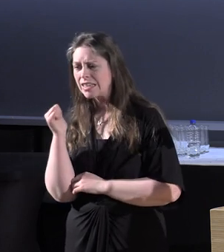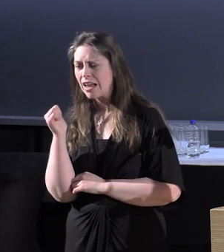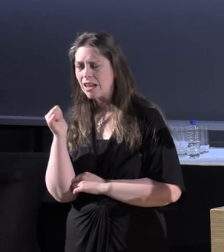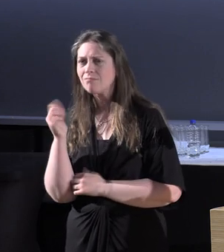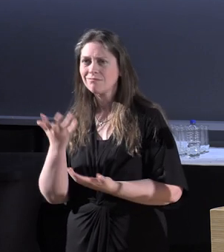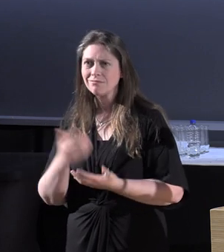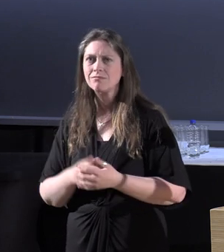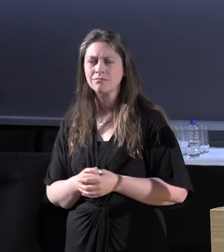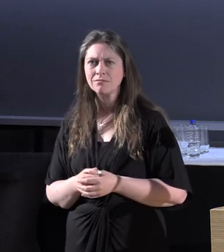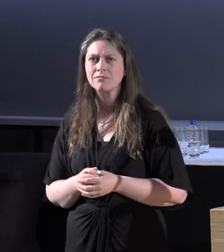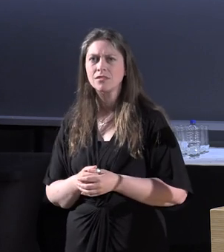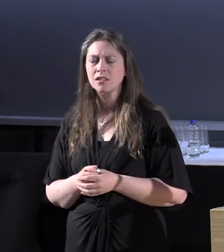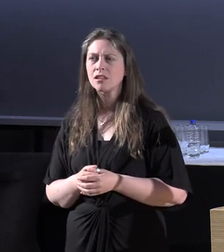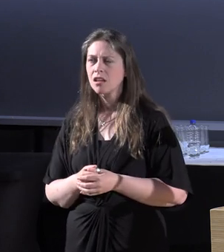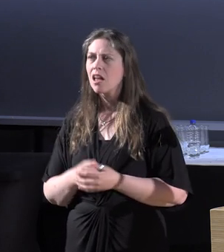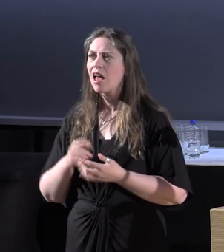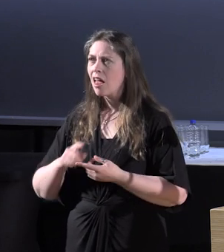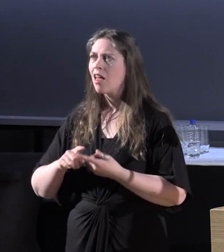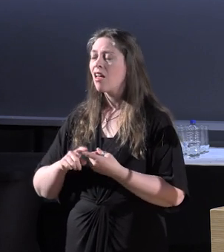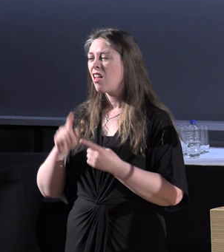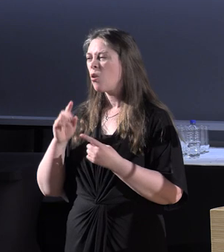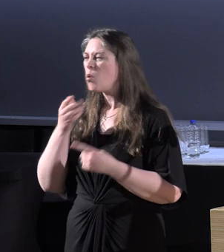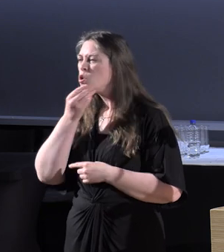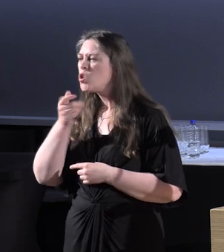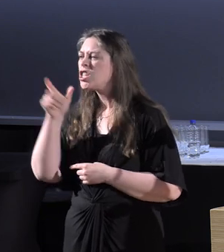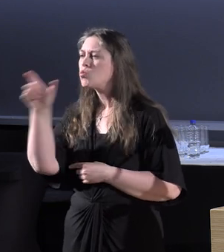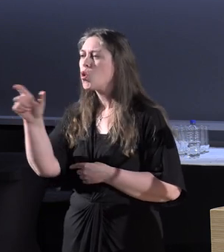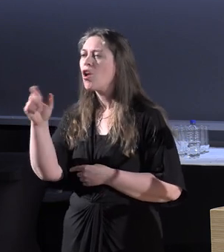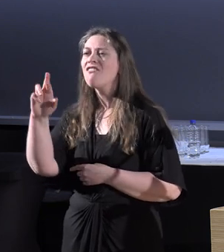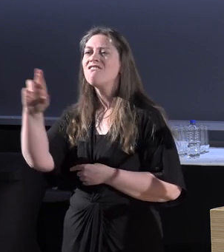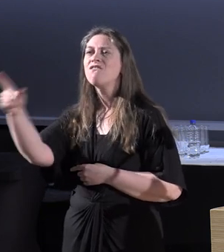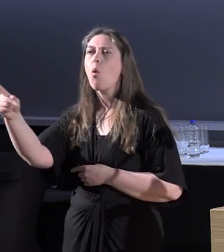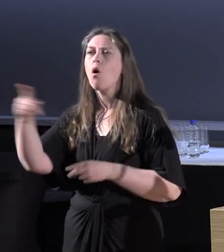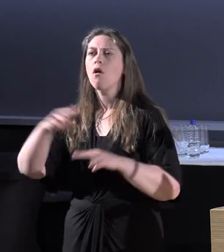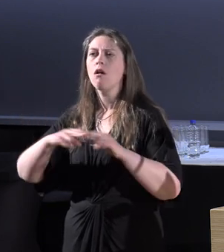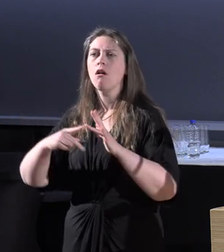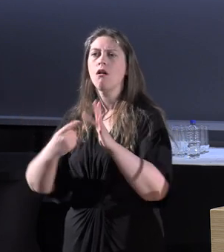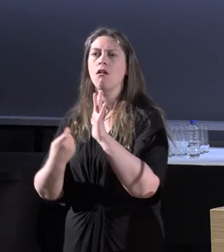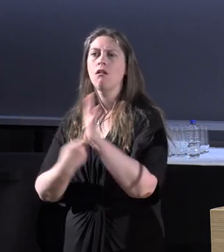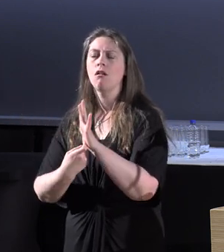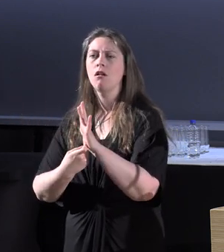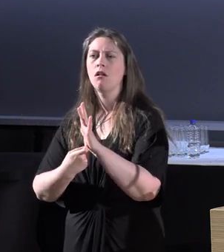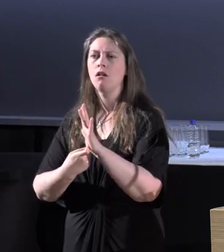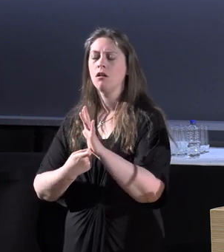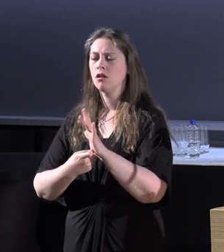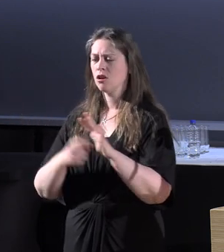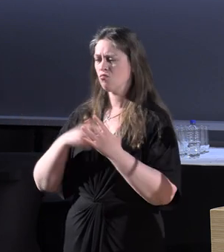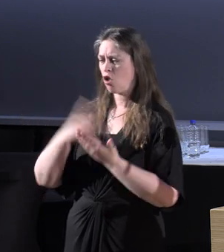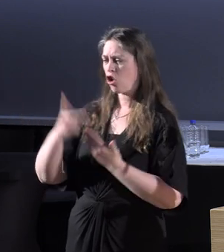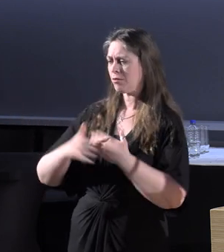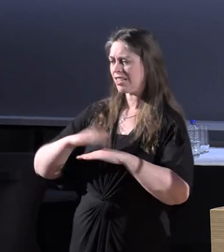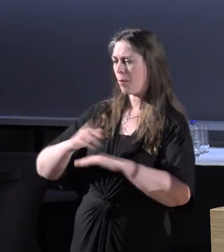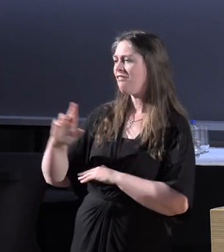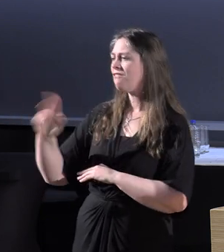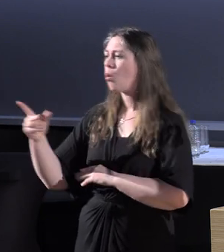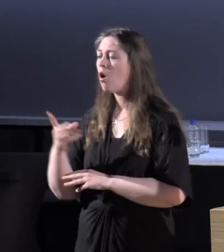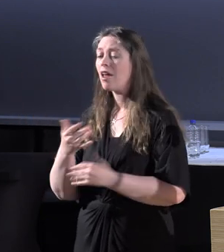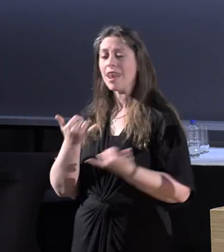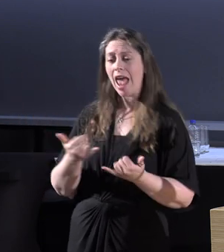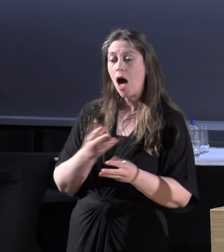globally still are for people who experience disability. Today, some of them are with.